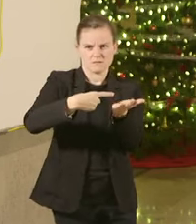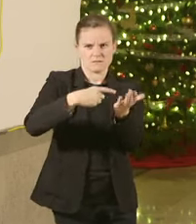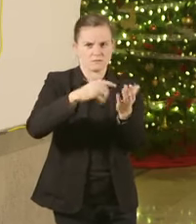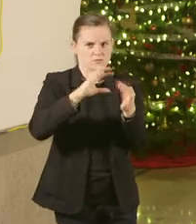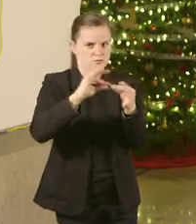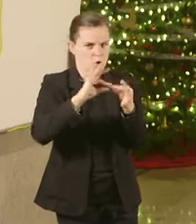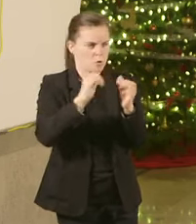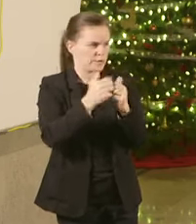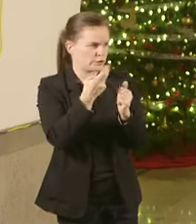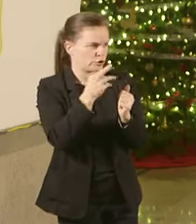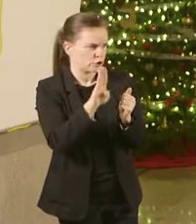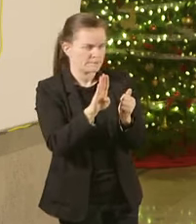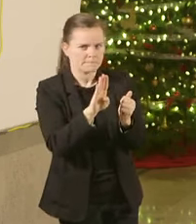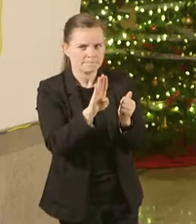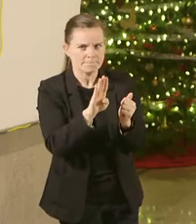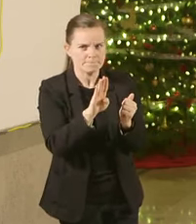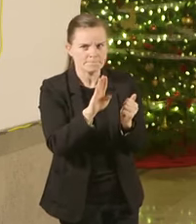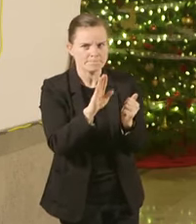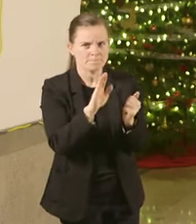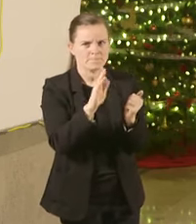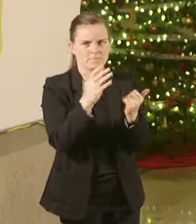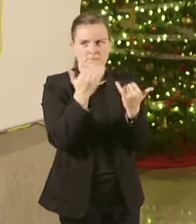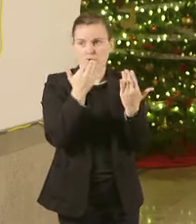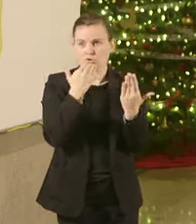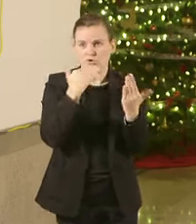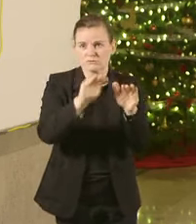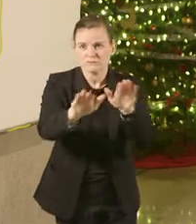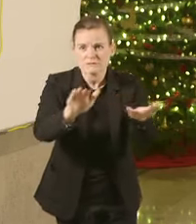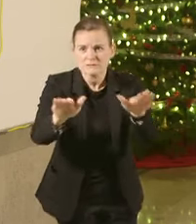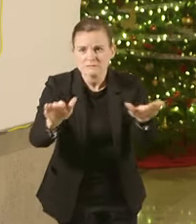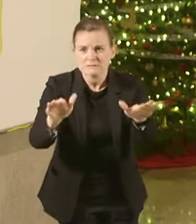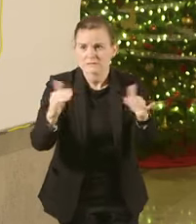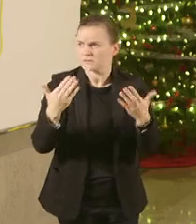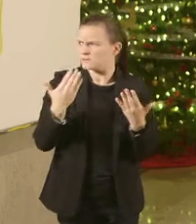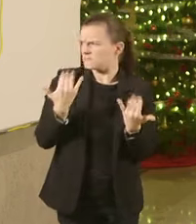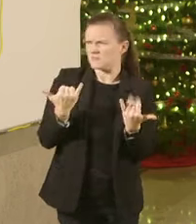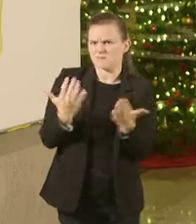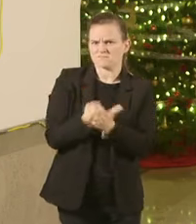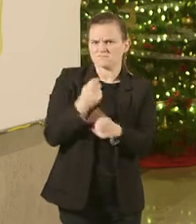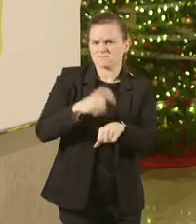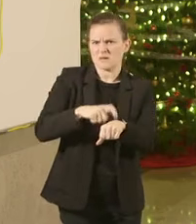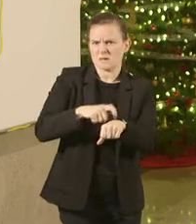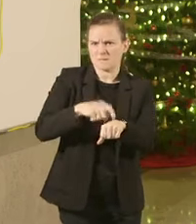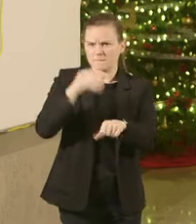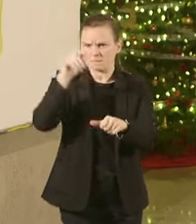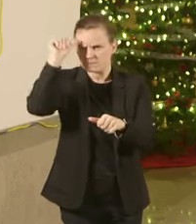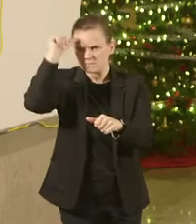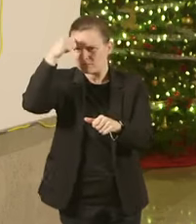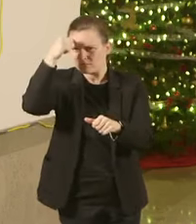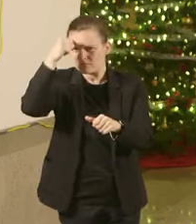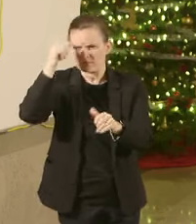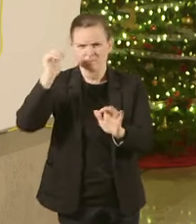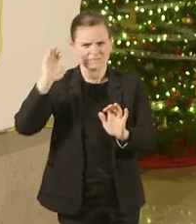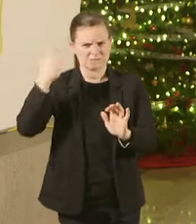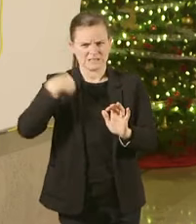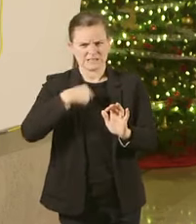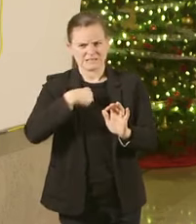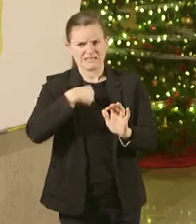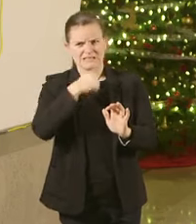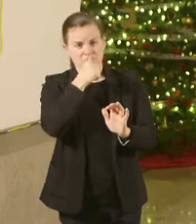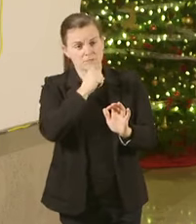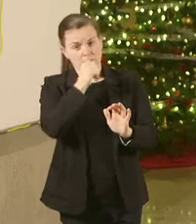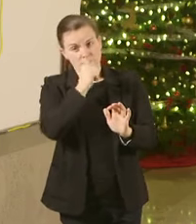a good reminder for everybody when we all started with COVID-19 It seems like we've been dealing with it for a long long time